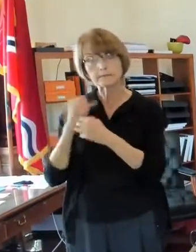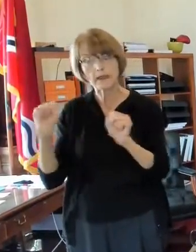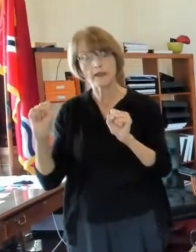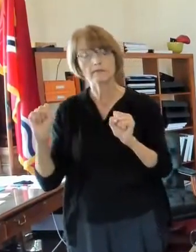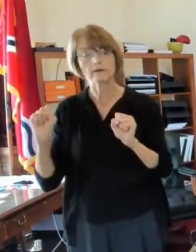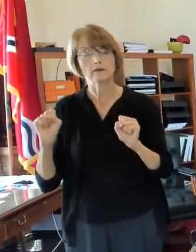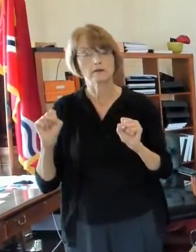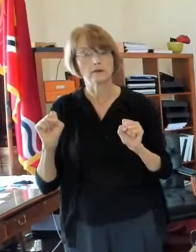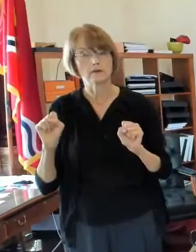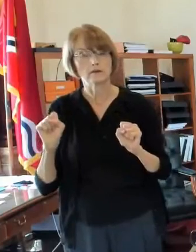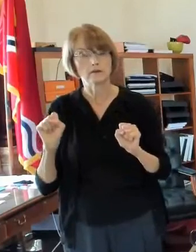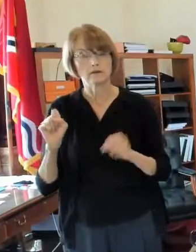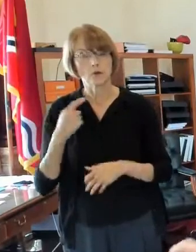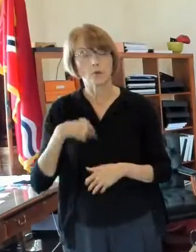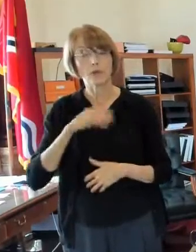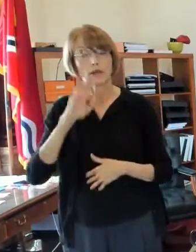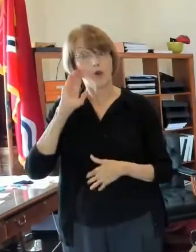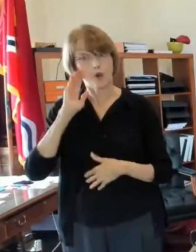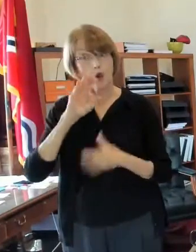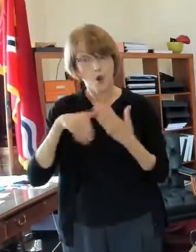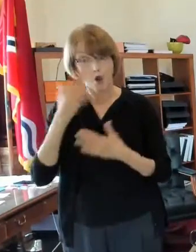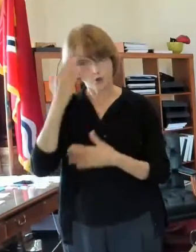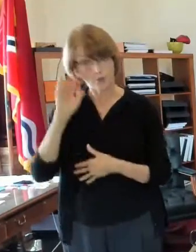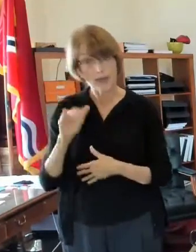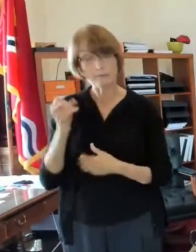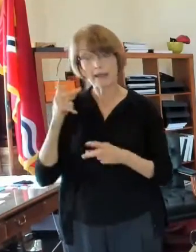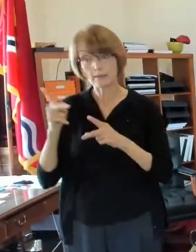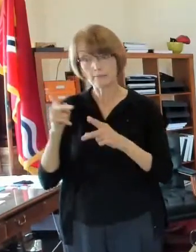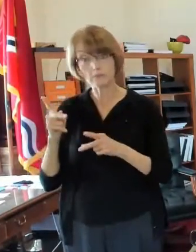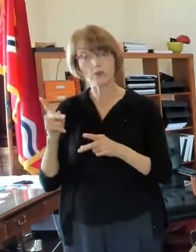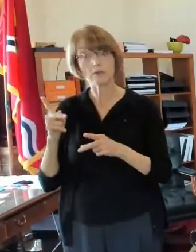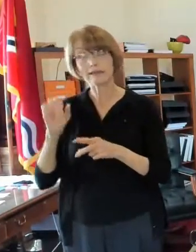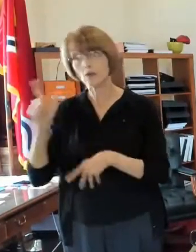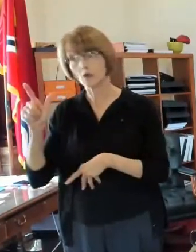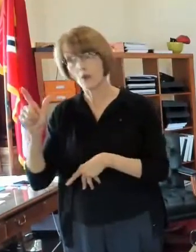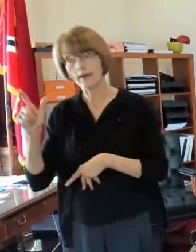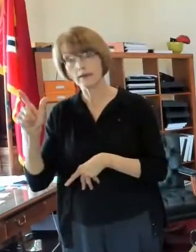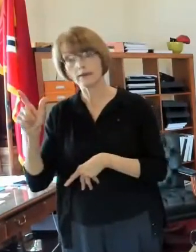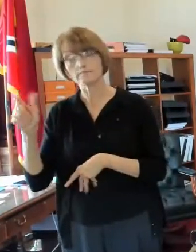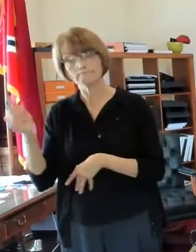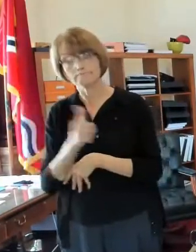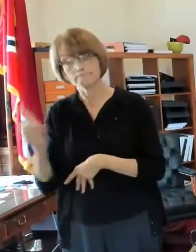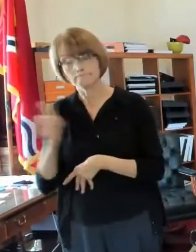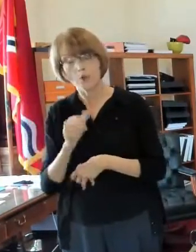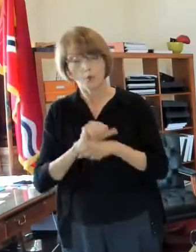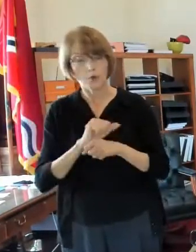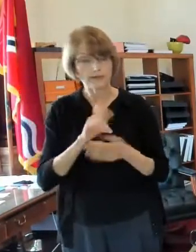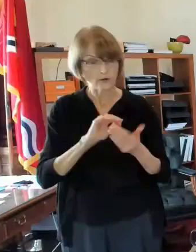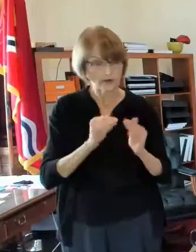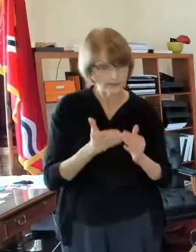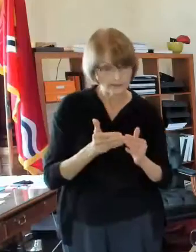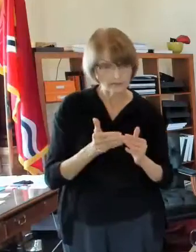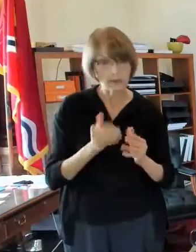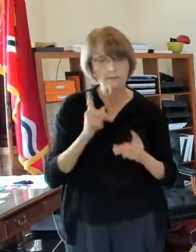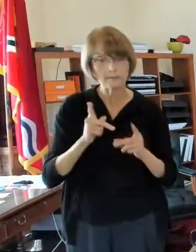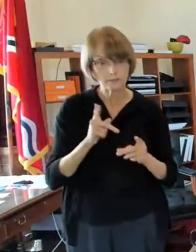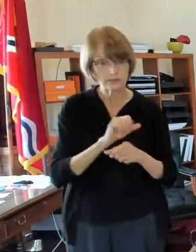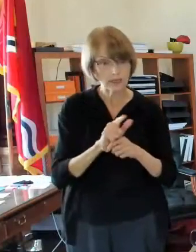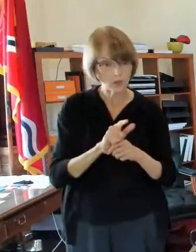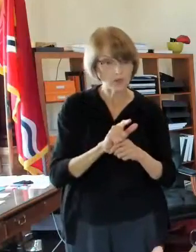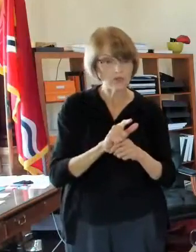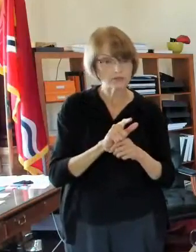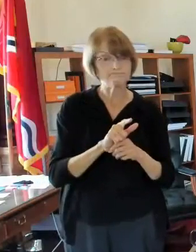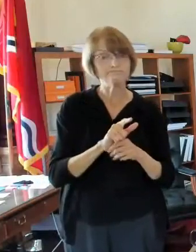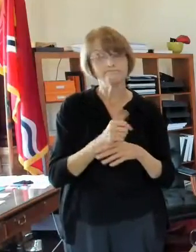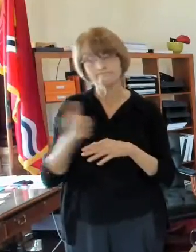we all know that there are many people in illinois who work in downtown st louis and people in st louis who work in illinois um